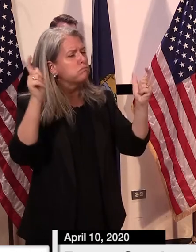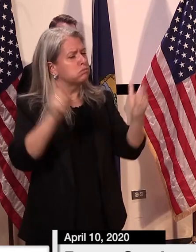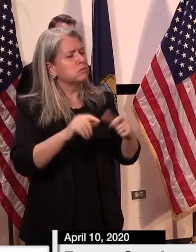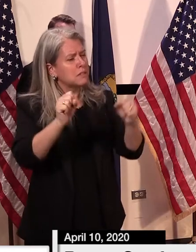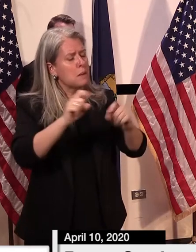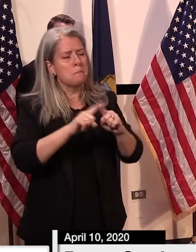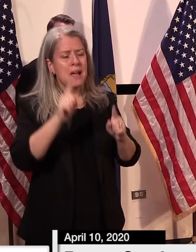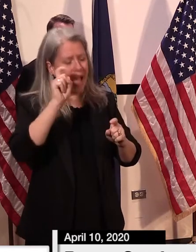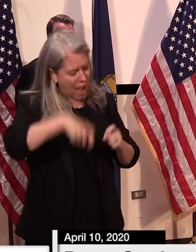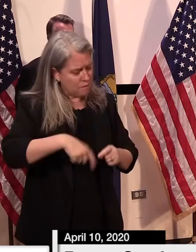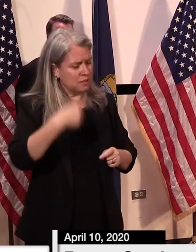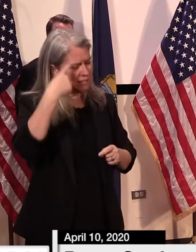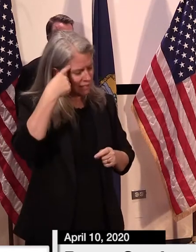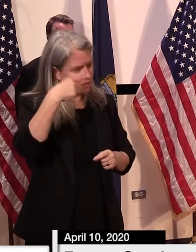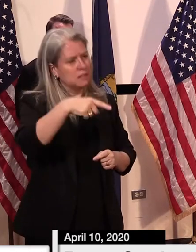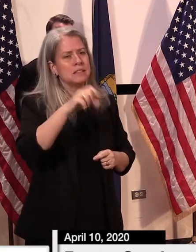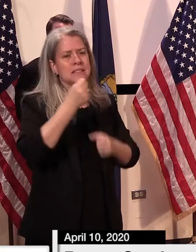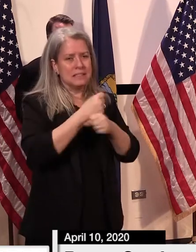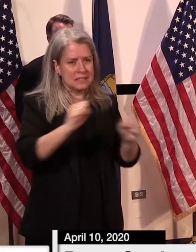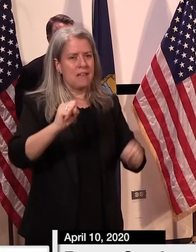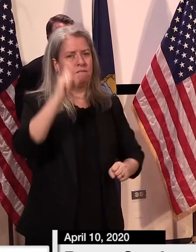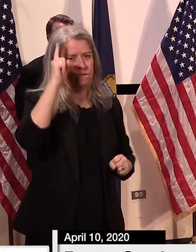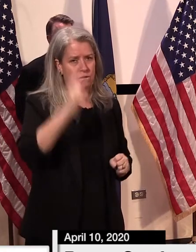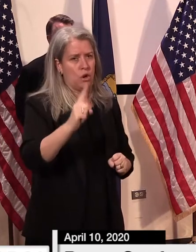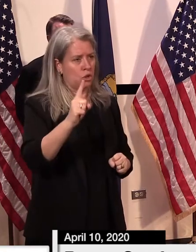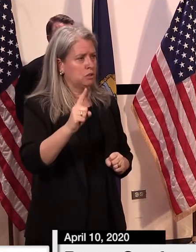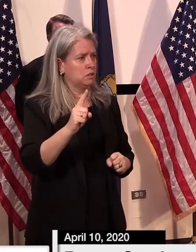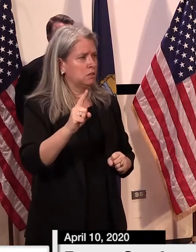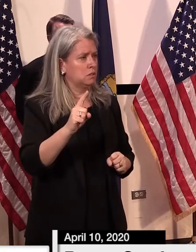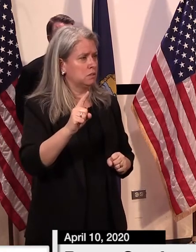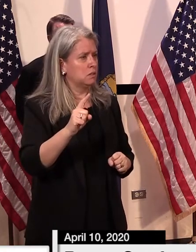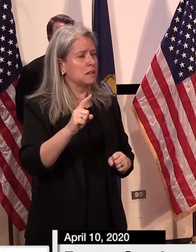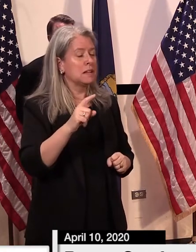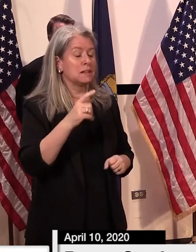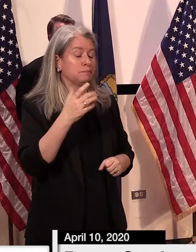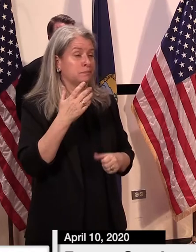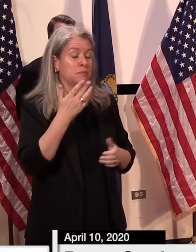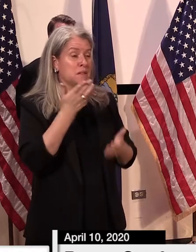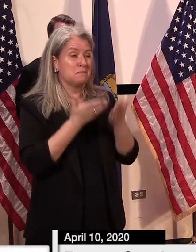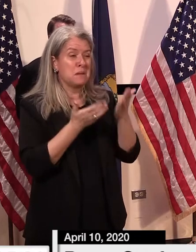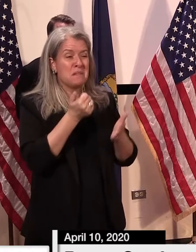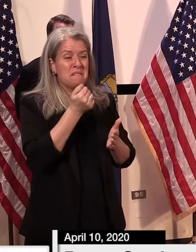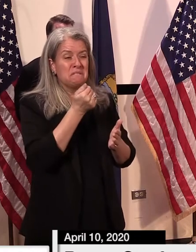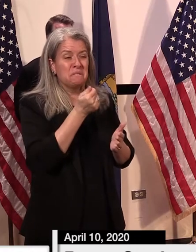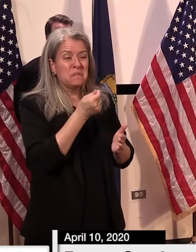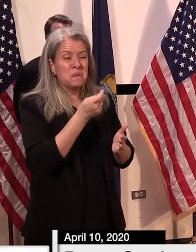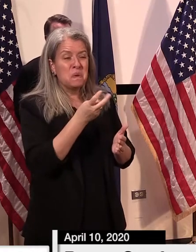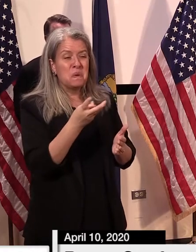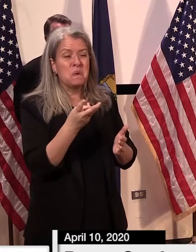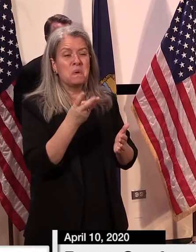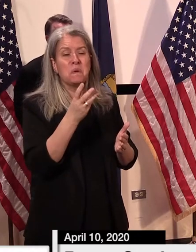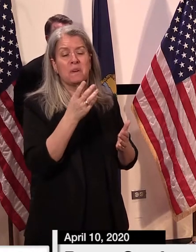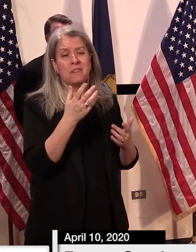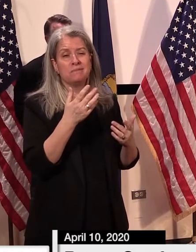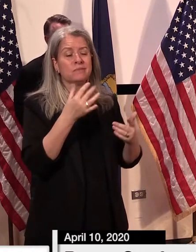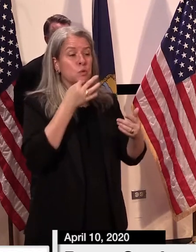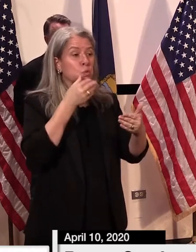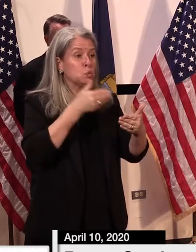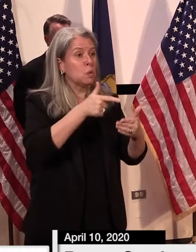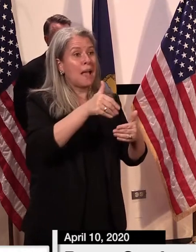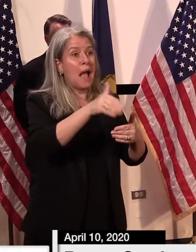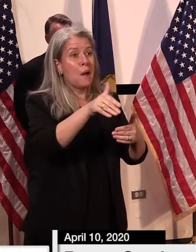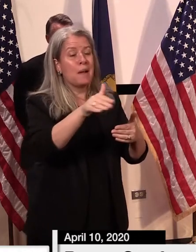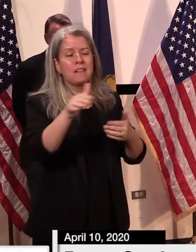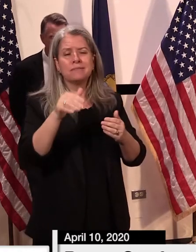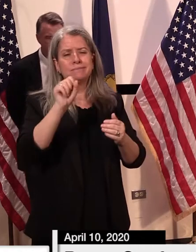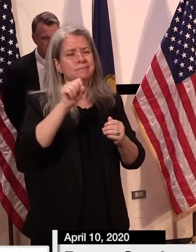this um i think we're getting towards the end there may be a few more opportunities but i think we're getting towards the end